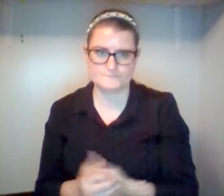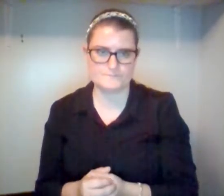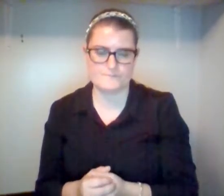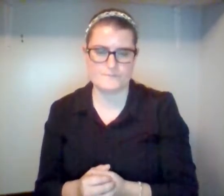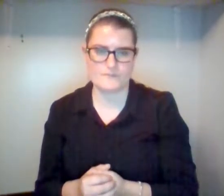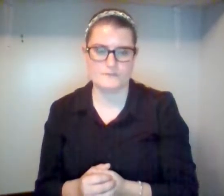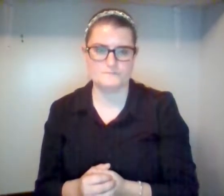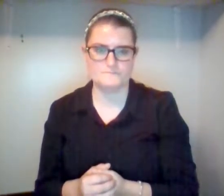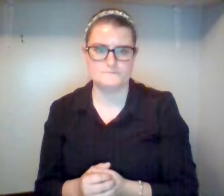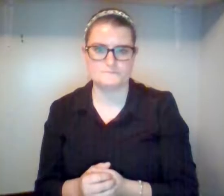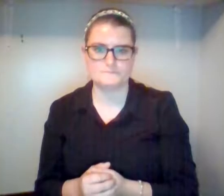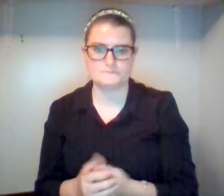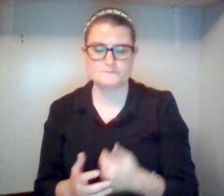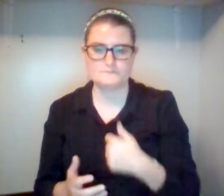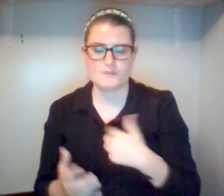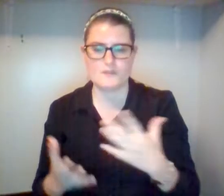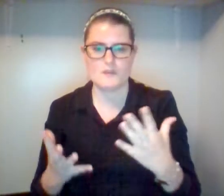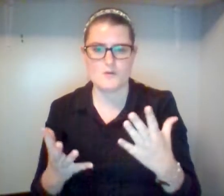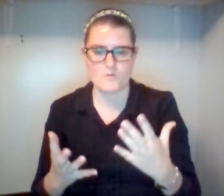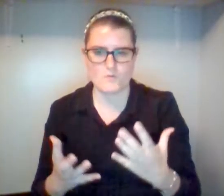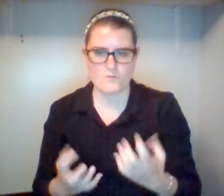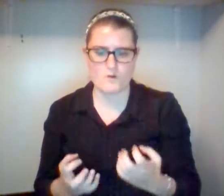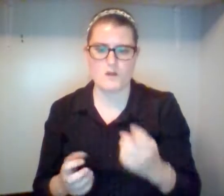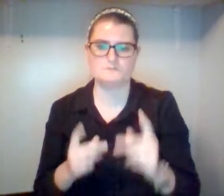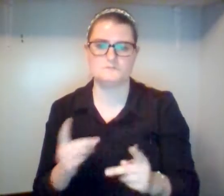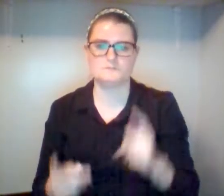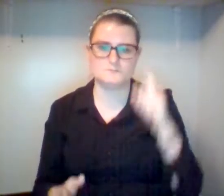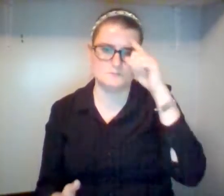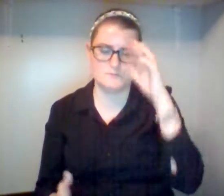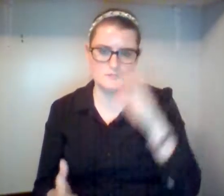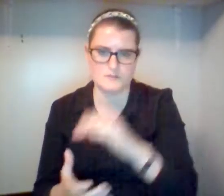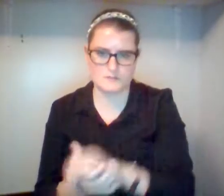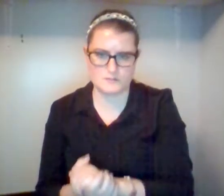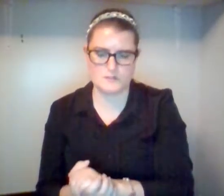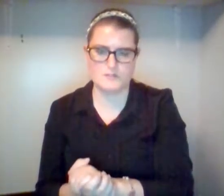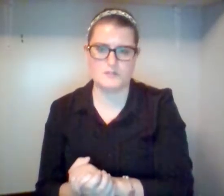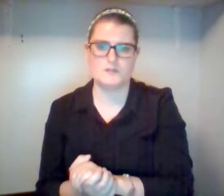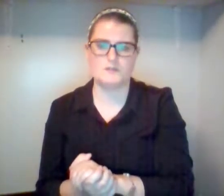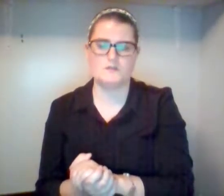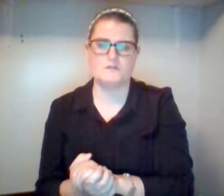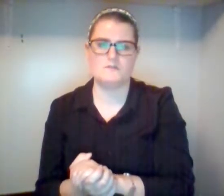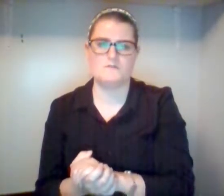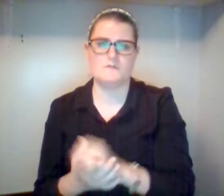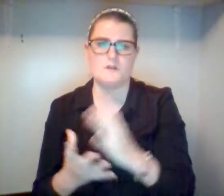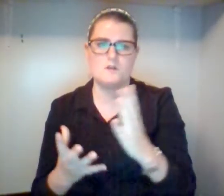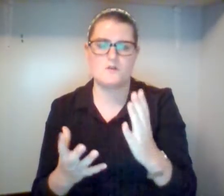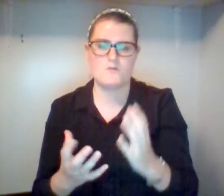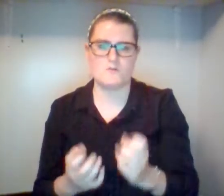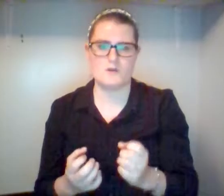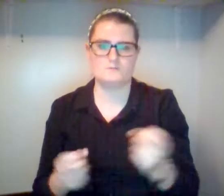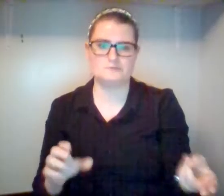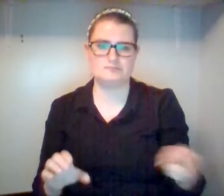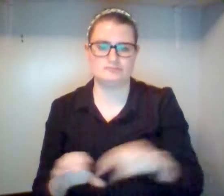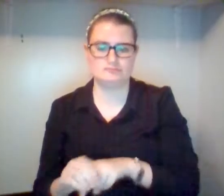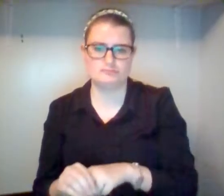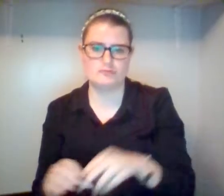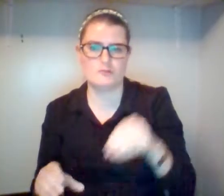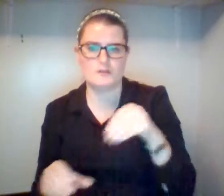would like for them to believe and be with us in the age to come, no matter how bad they've ever been or what they've ever done to us. Christians want